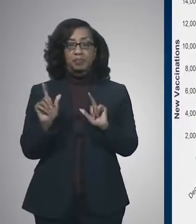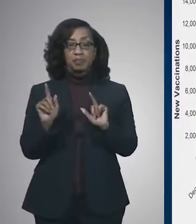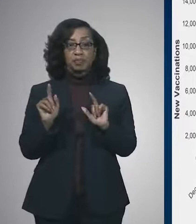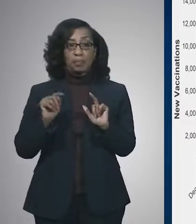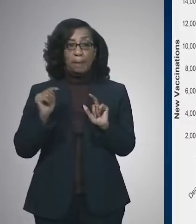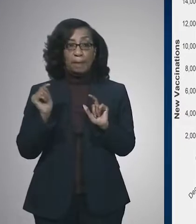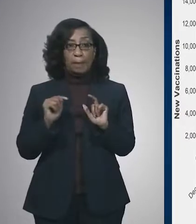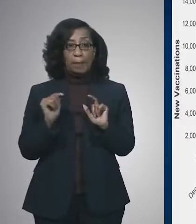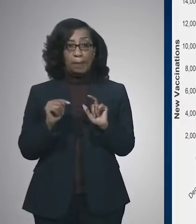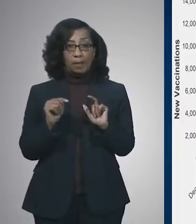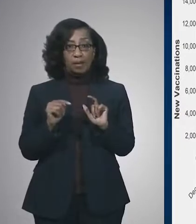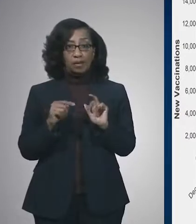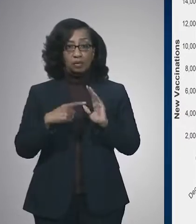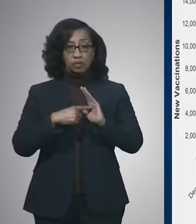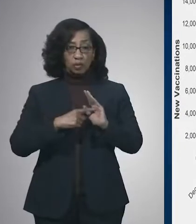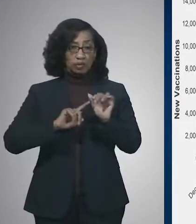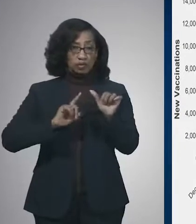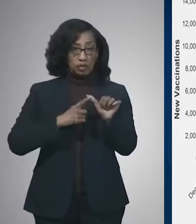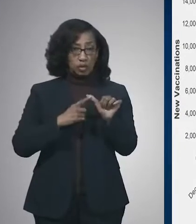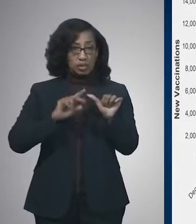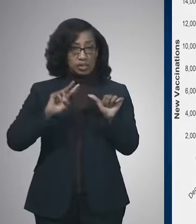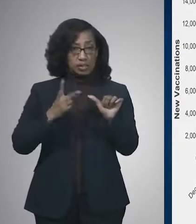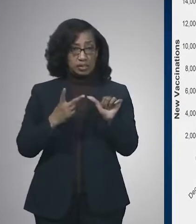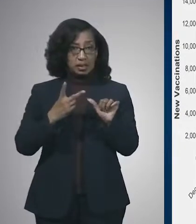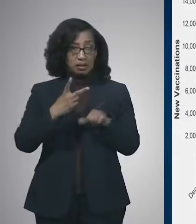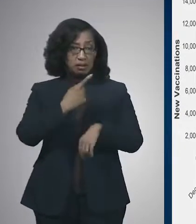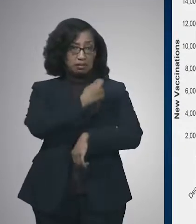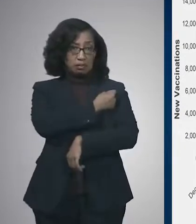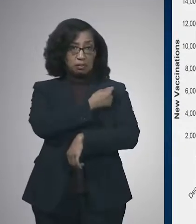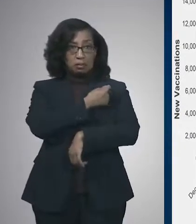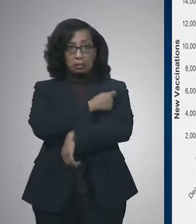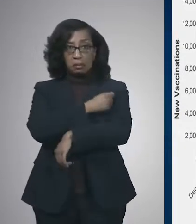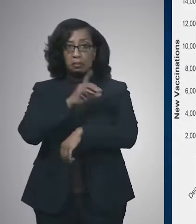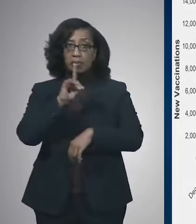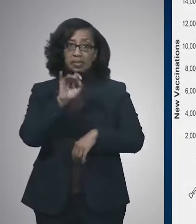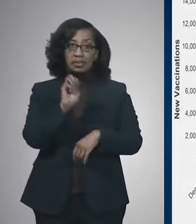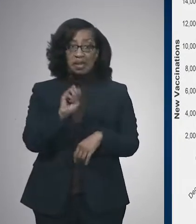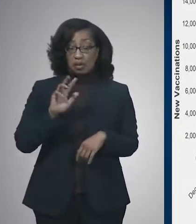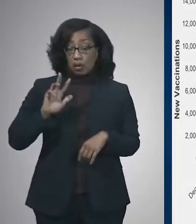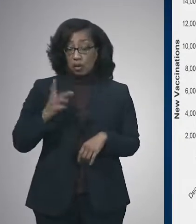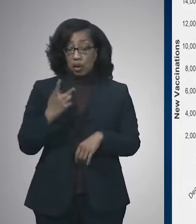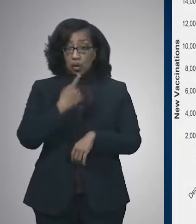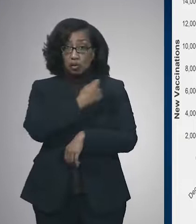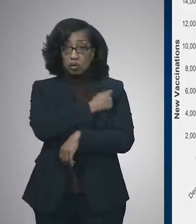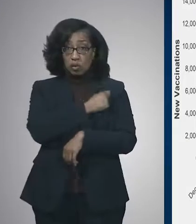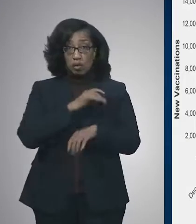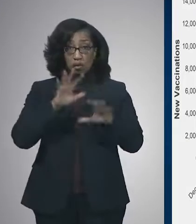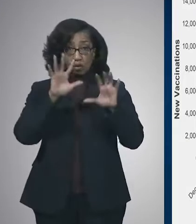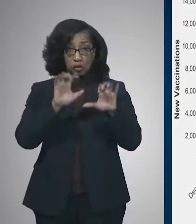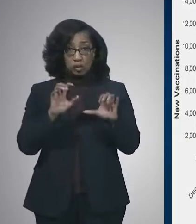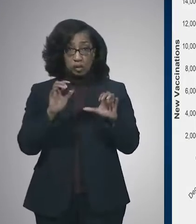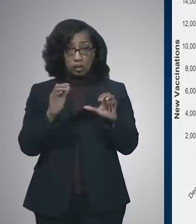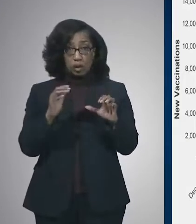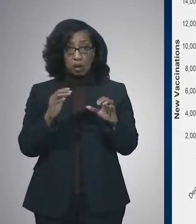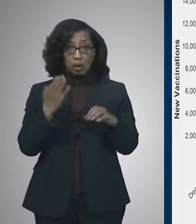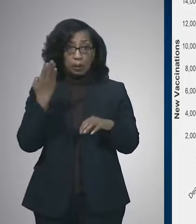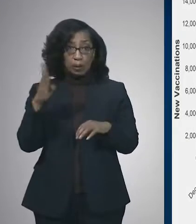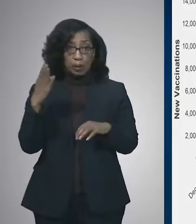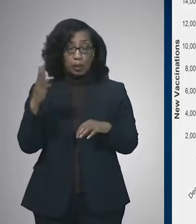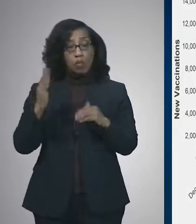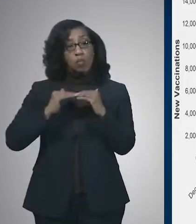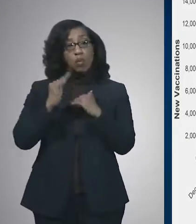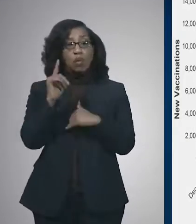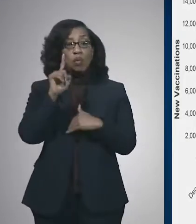chart shows the first, second, and third doses by date, with the third doses in darker blue. More than 1